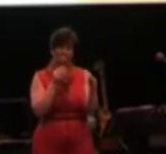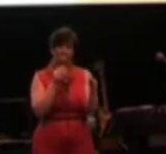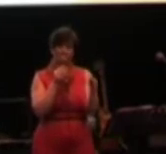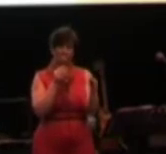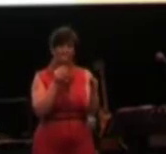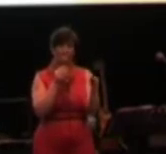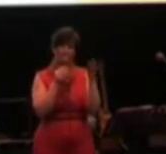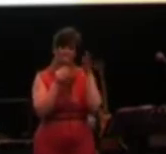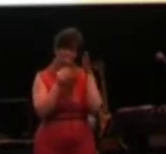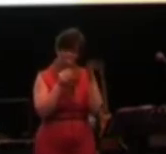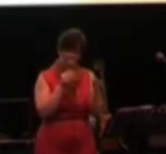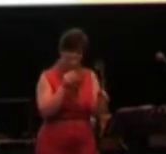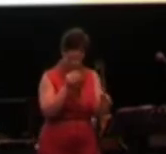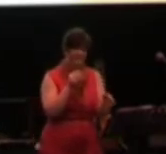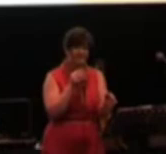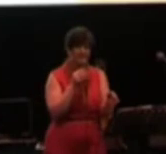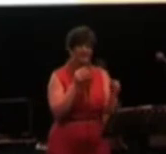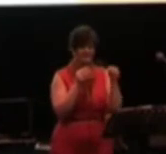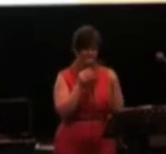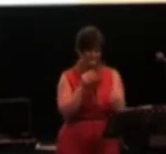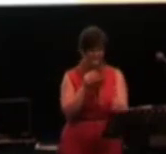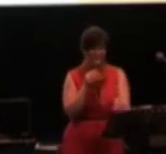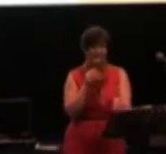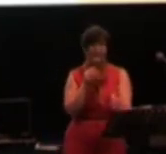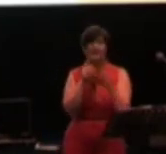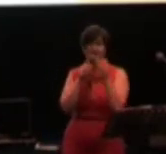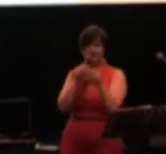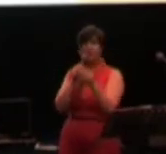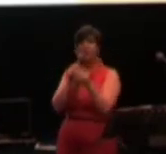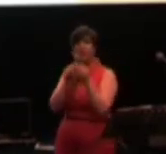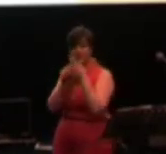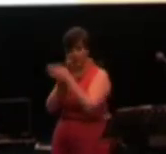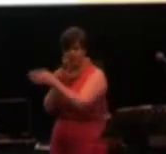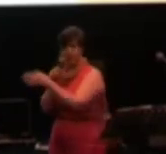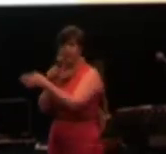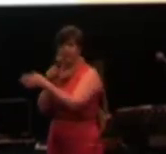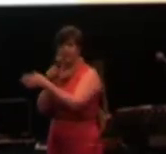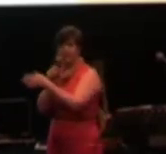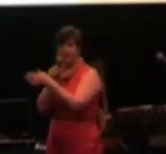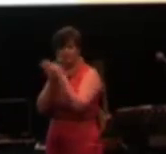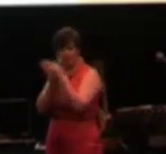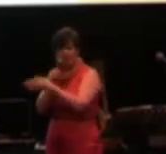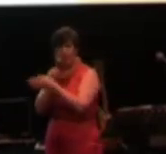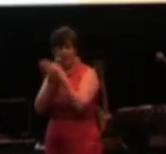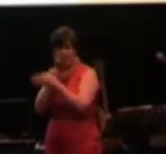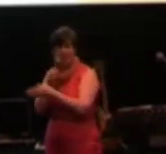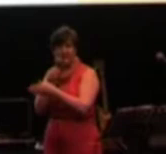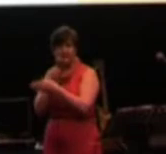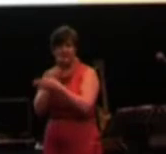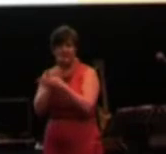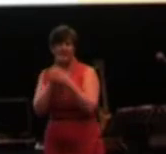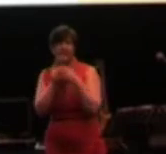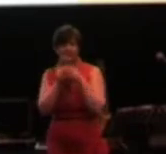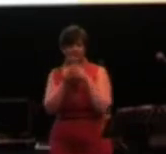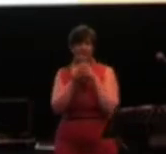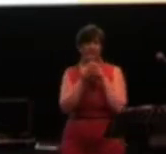You're called to do that. So just read the word. Obey the word. Listen to the word. And follow the word. Follow what he says.